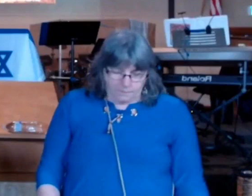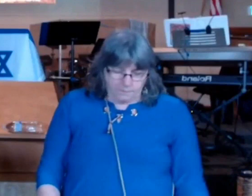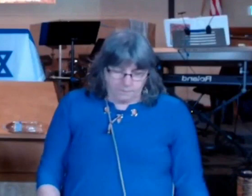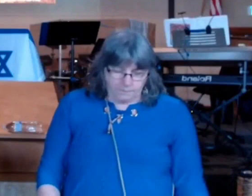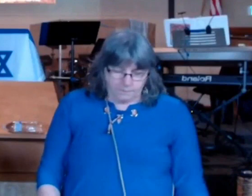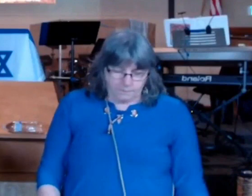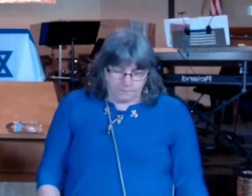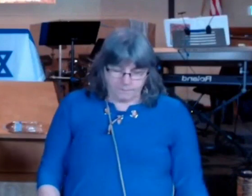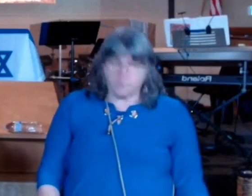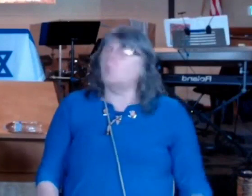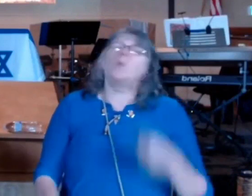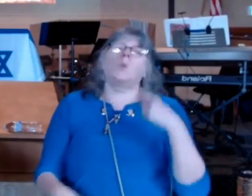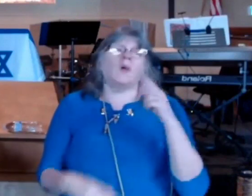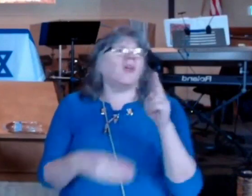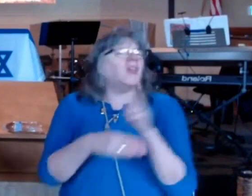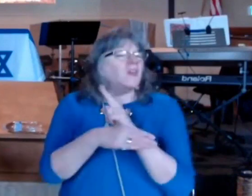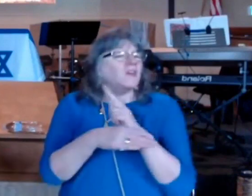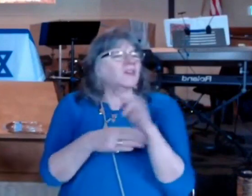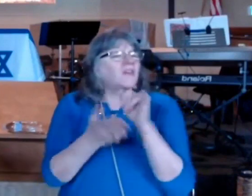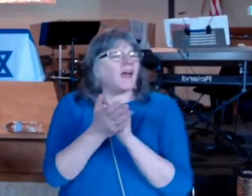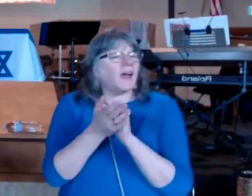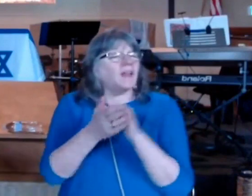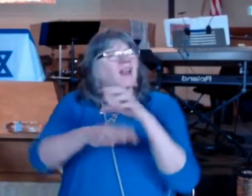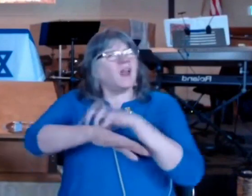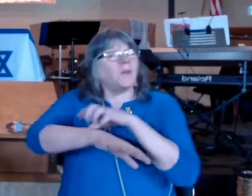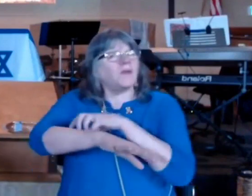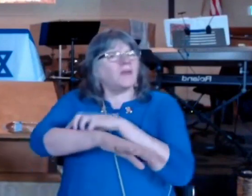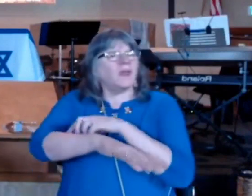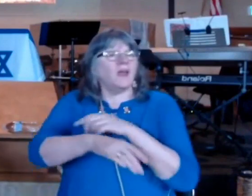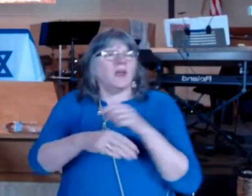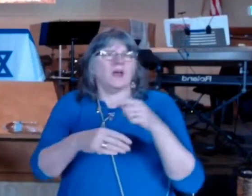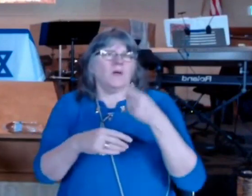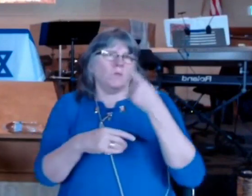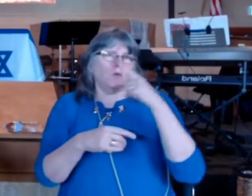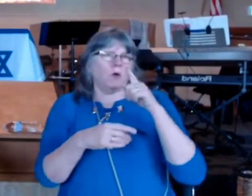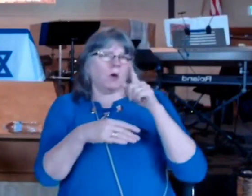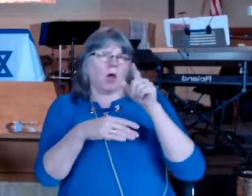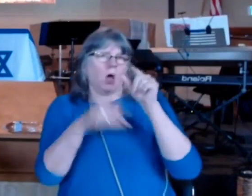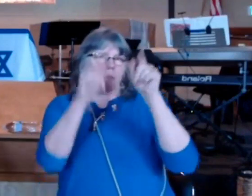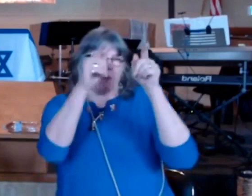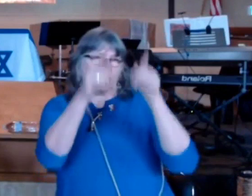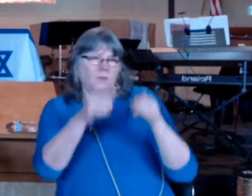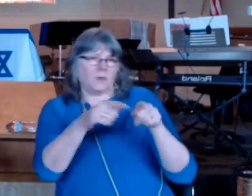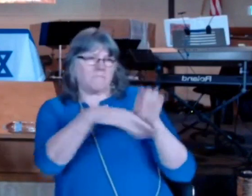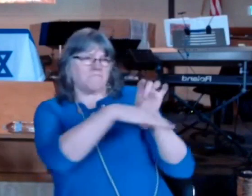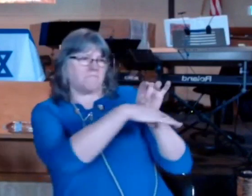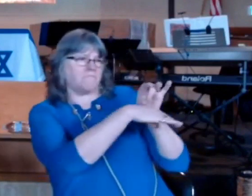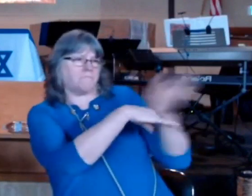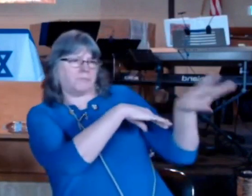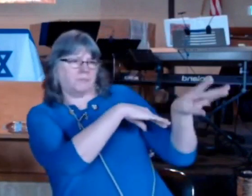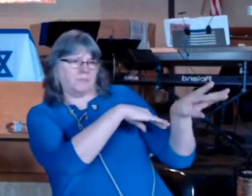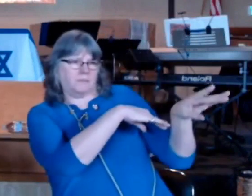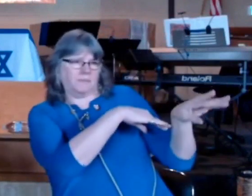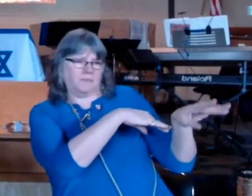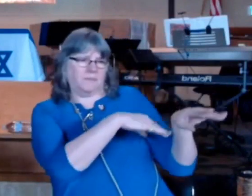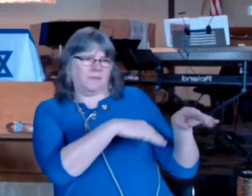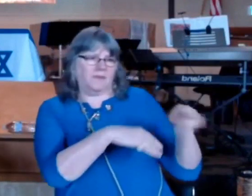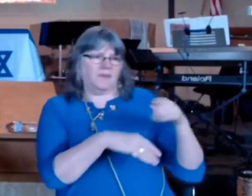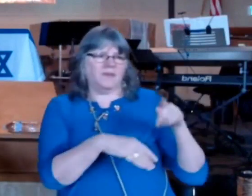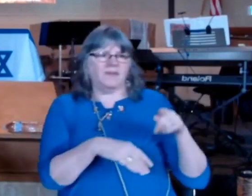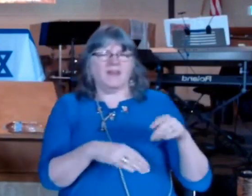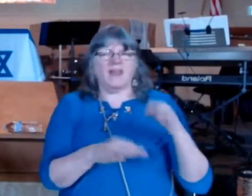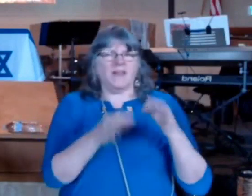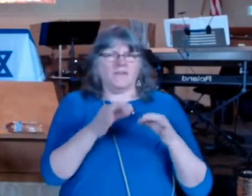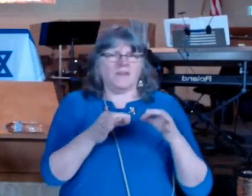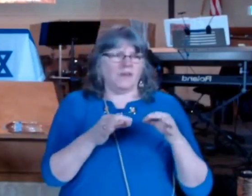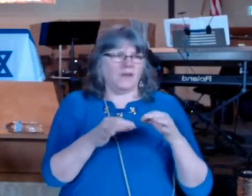-brata someone rejected by the majority and left out in the course to be treated like a